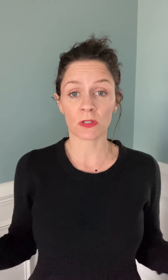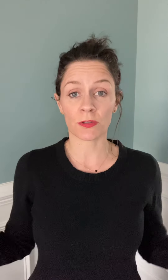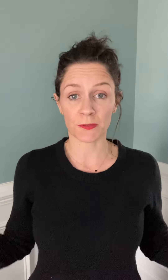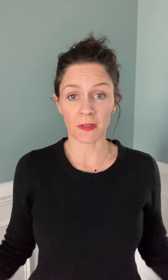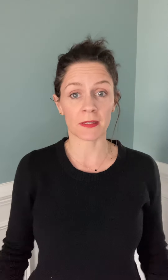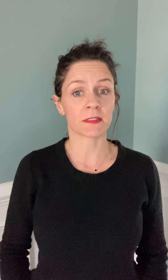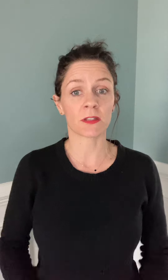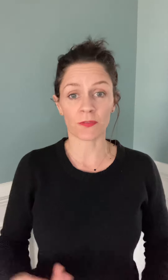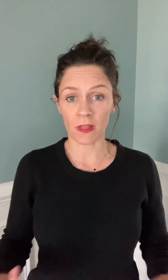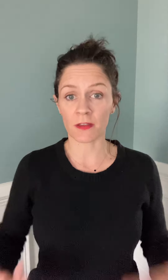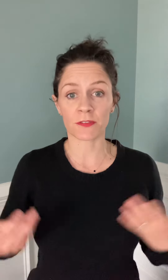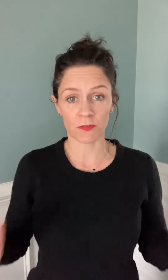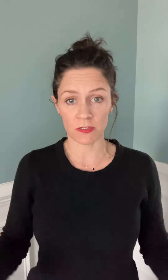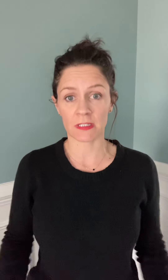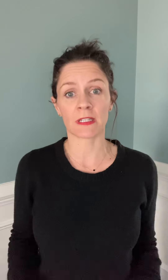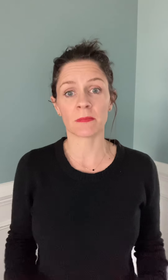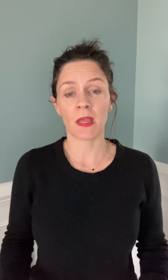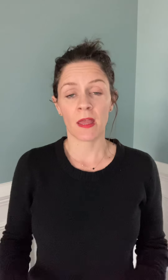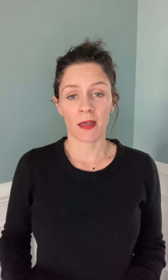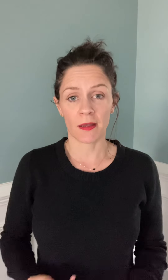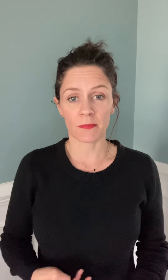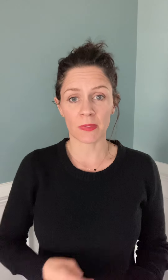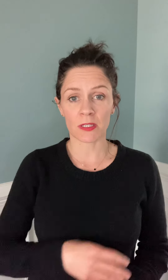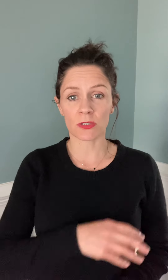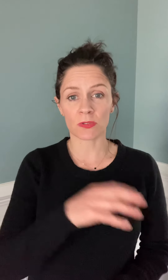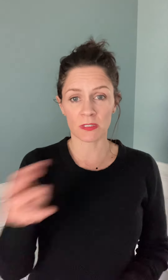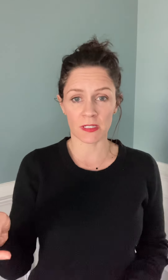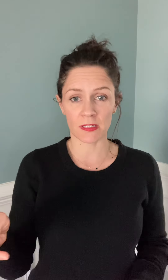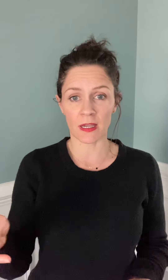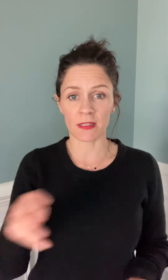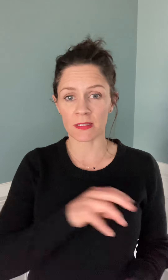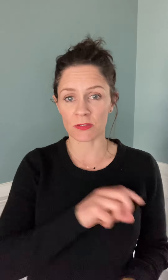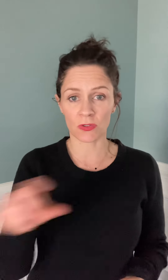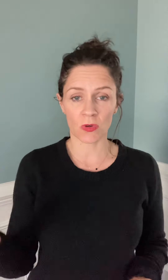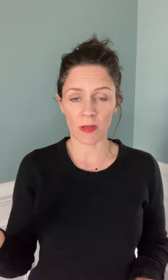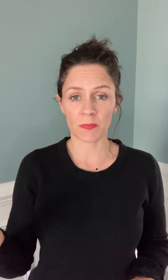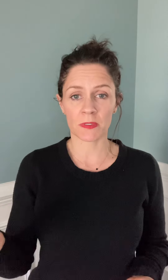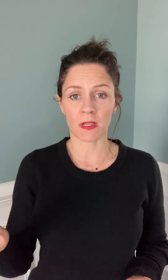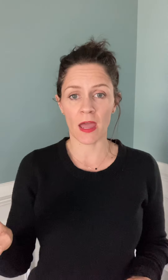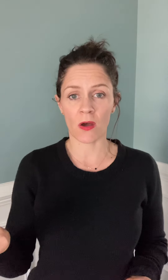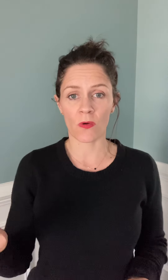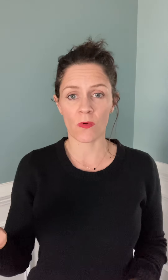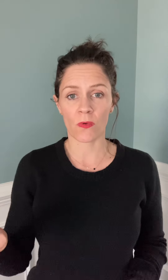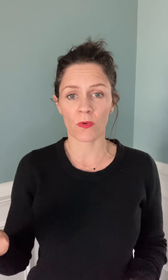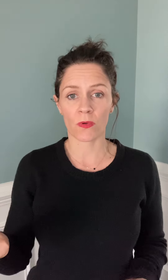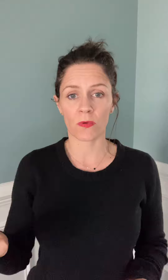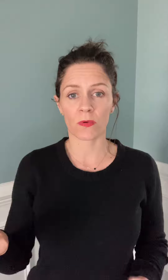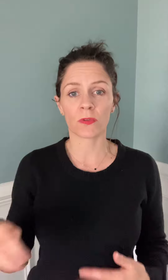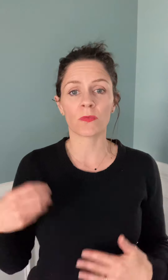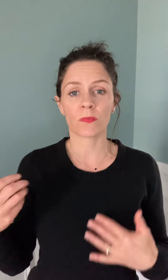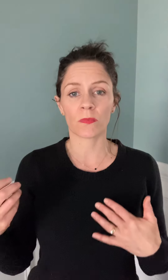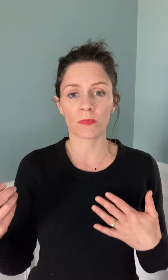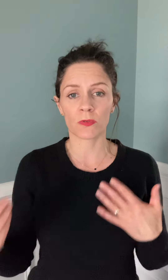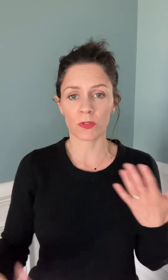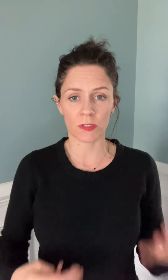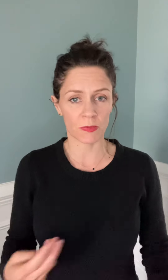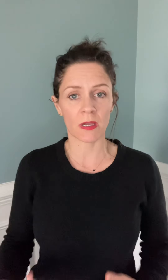cultivate self-love, self-esteem because you'll see in the script how you you learn to become